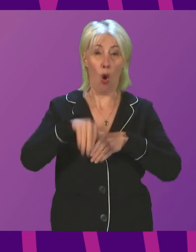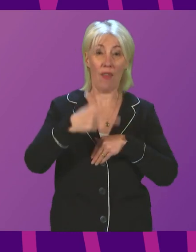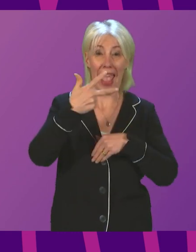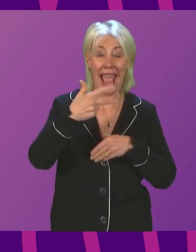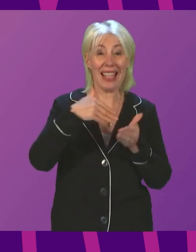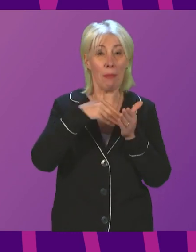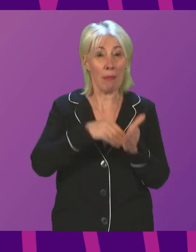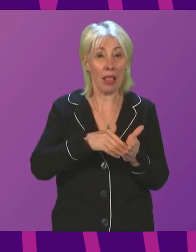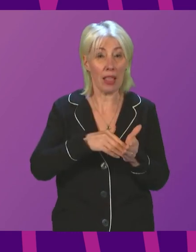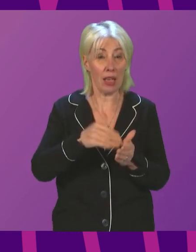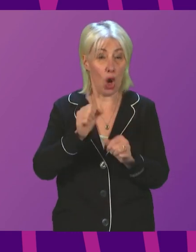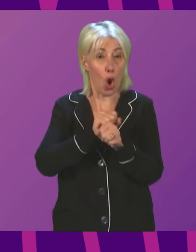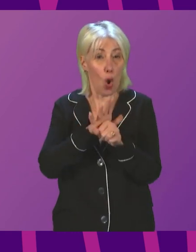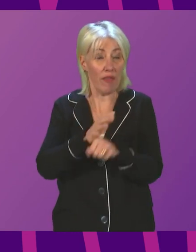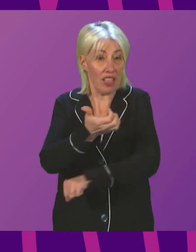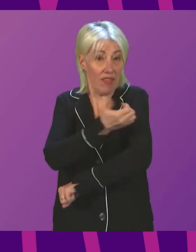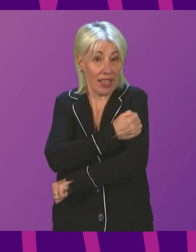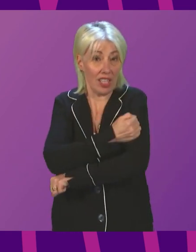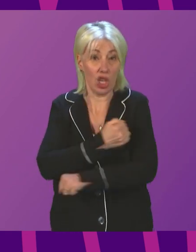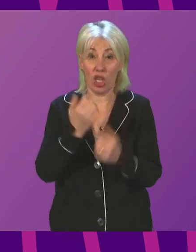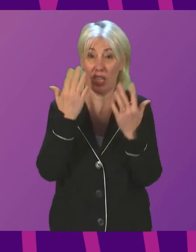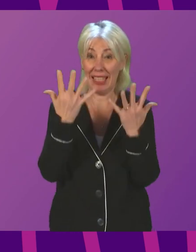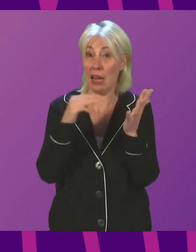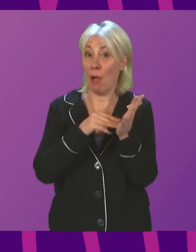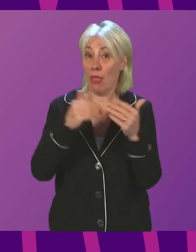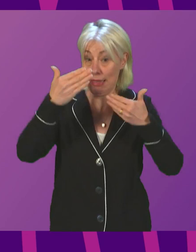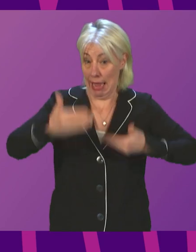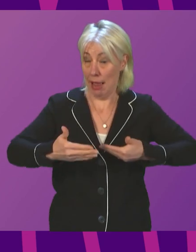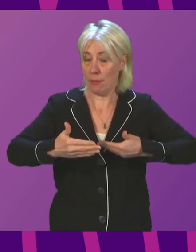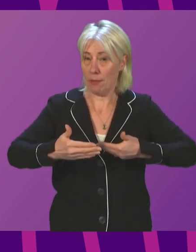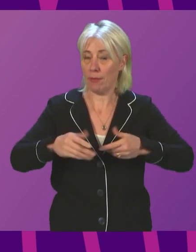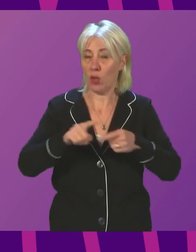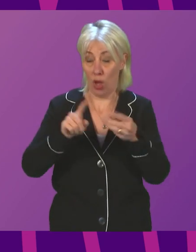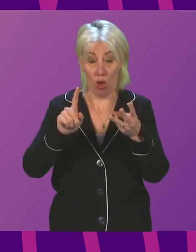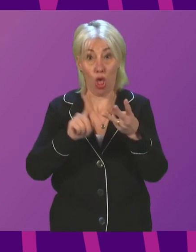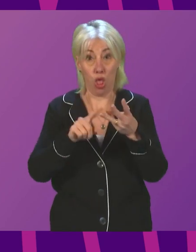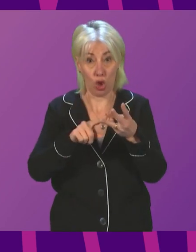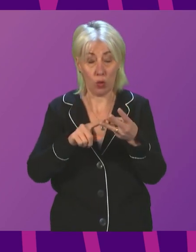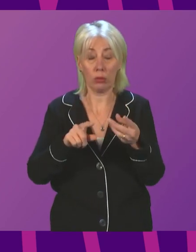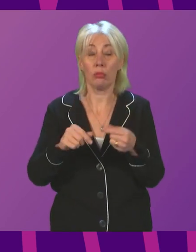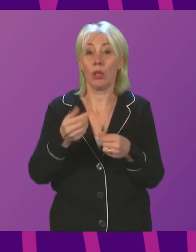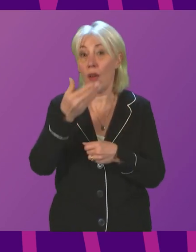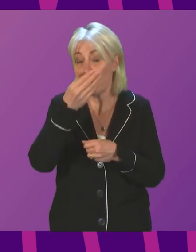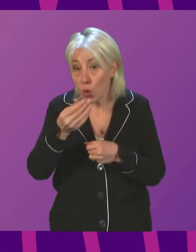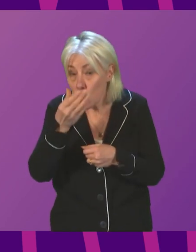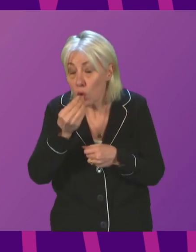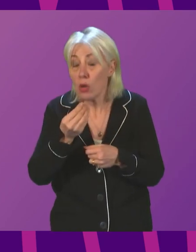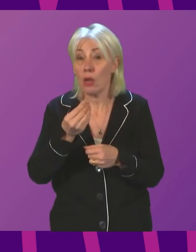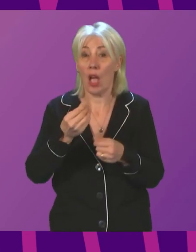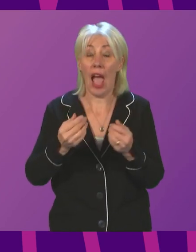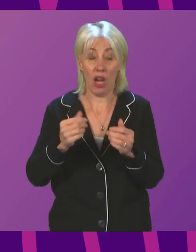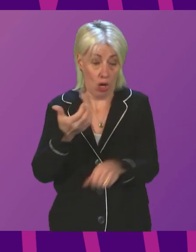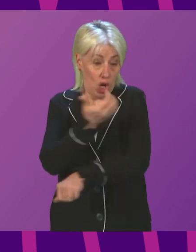million COVID vaccinations in 10 months. With COVID boosters, flu vaccines and jabs for new